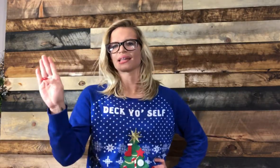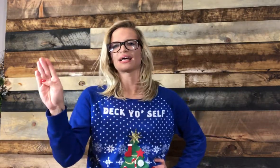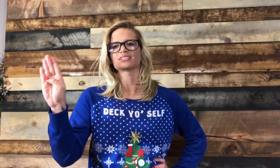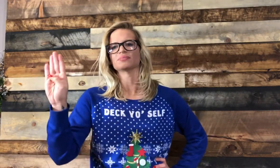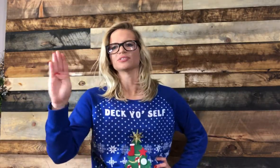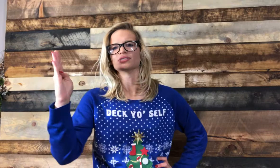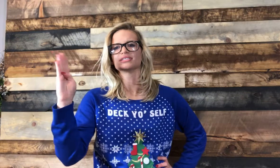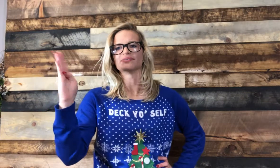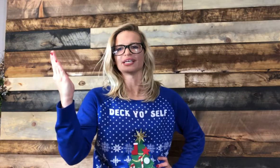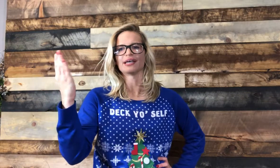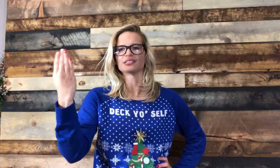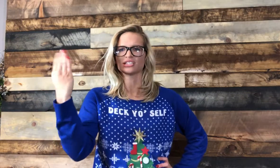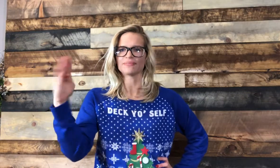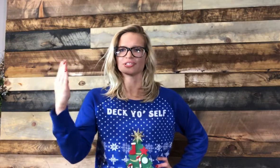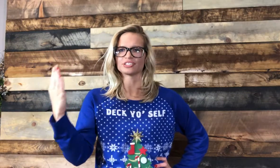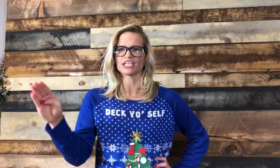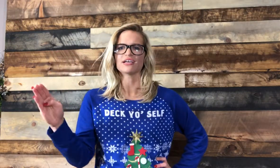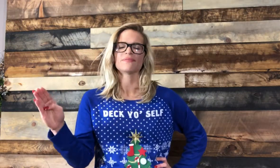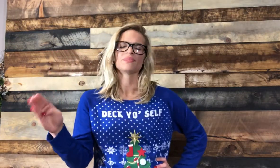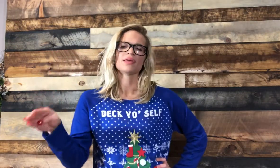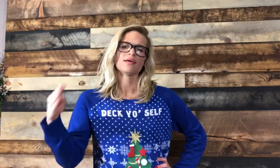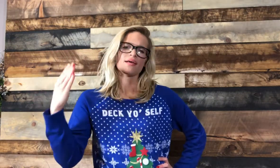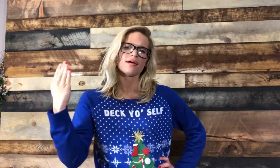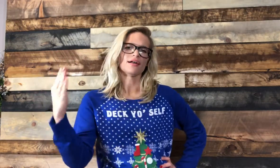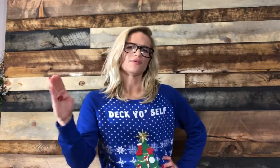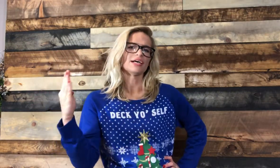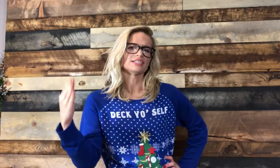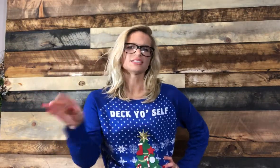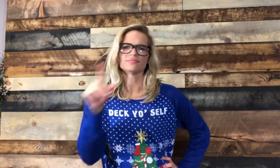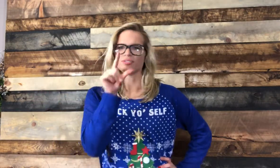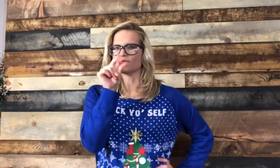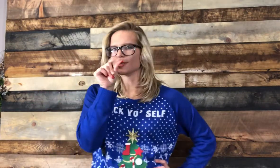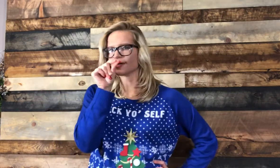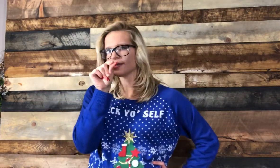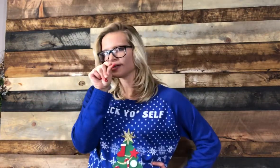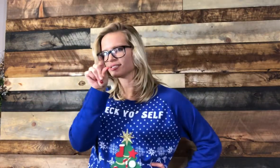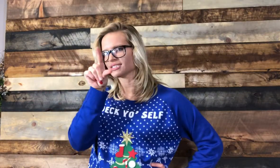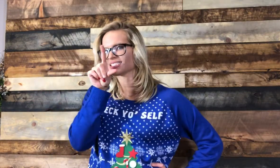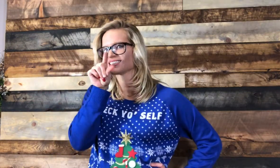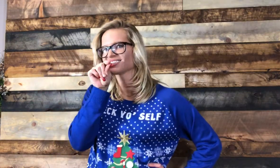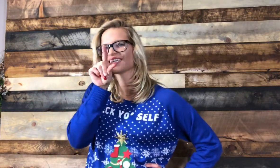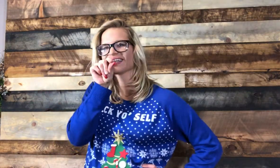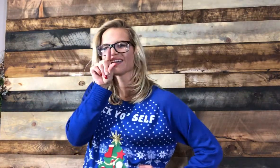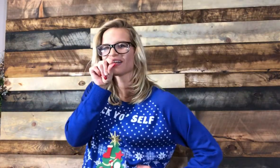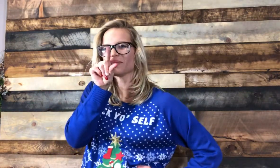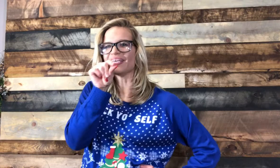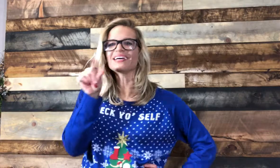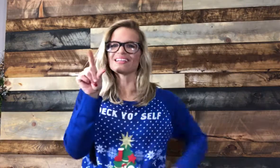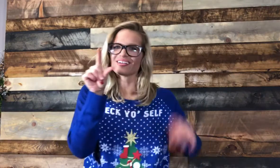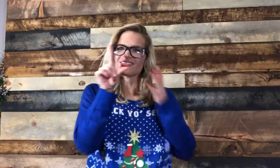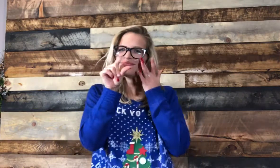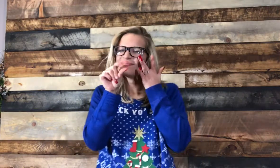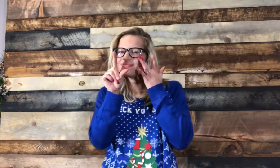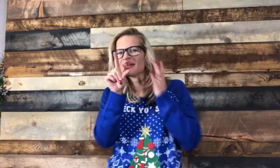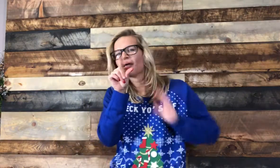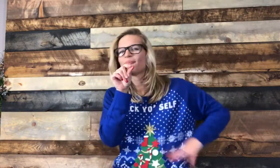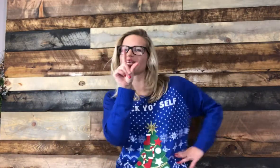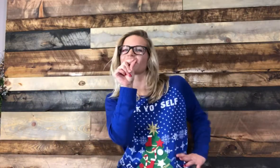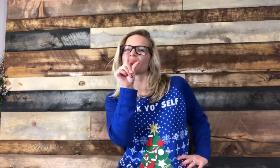that. So blue is the bee hand shape, and you shake. Gone away is the blue bird. So this is just like the little beak, little beak of the